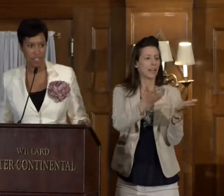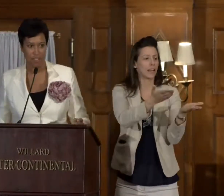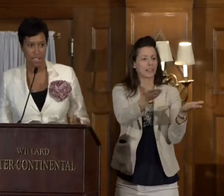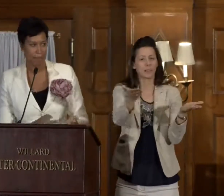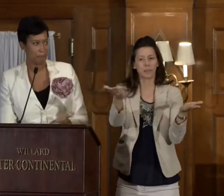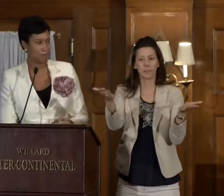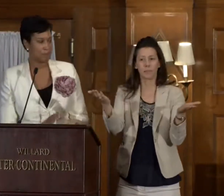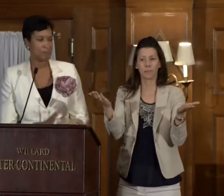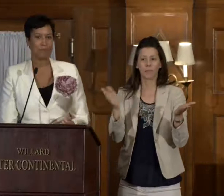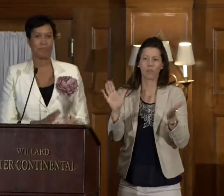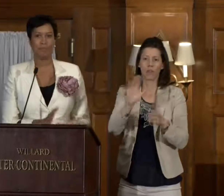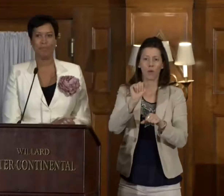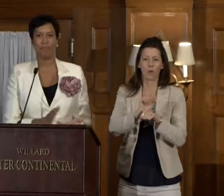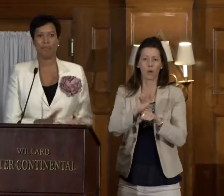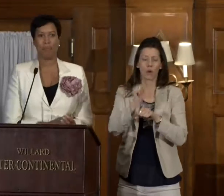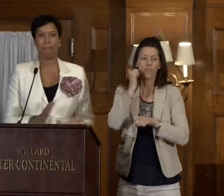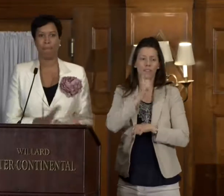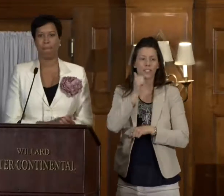do each and every day. you.